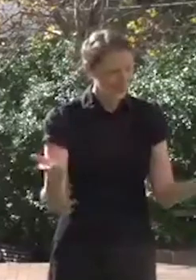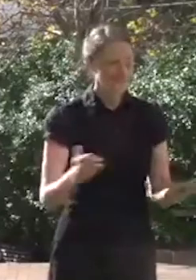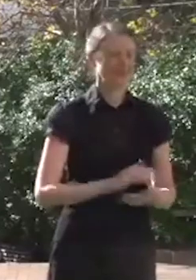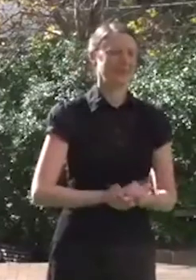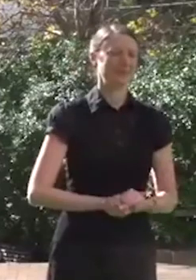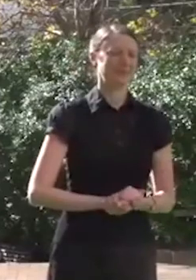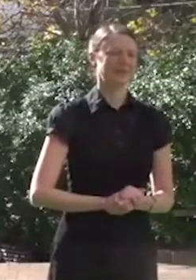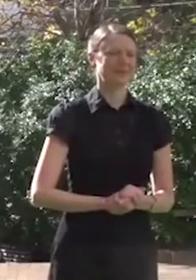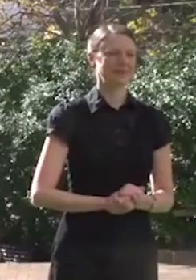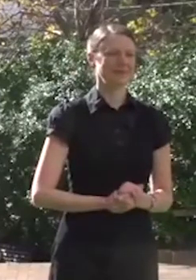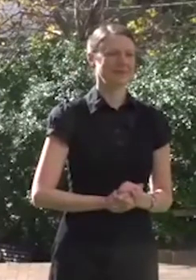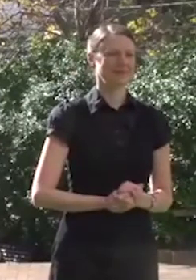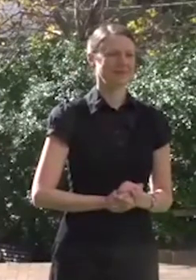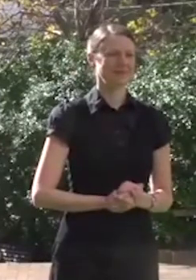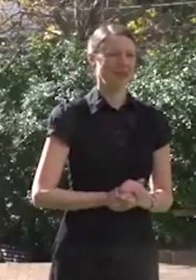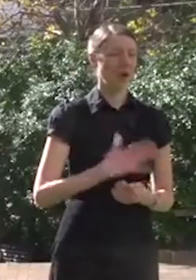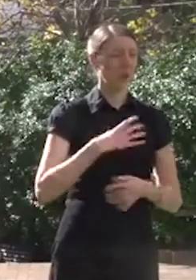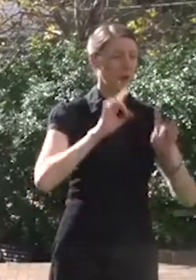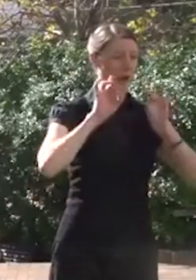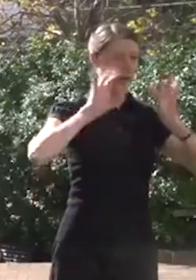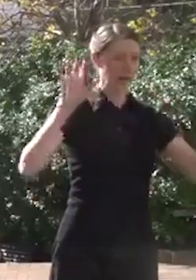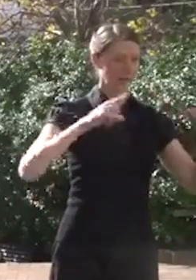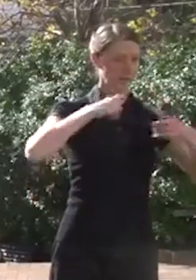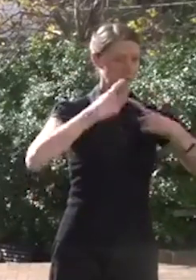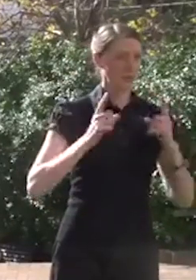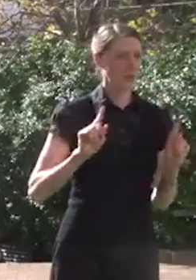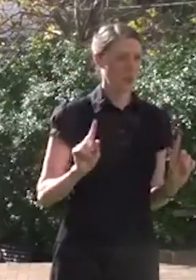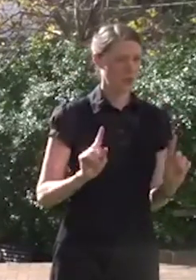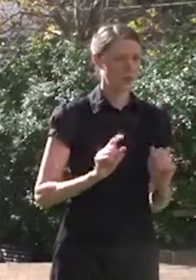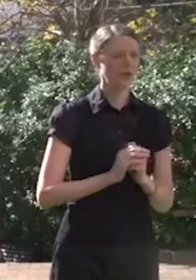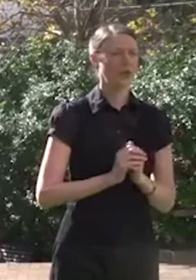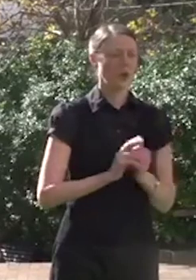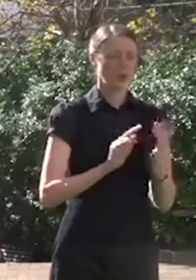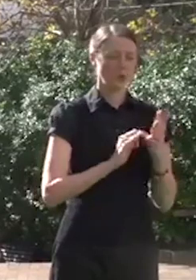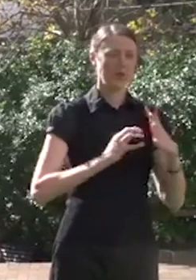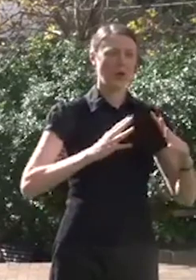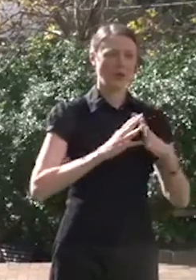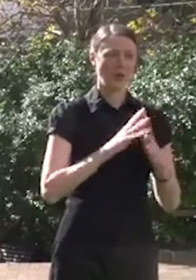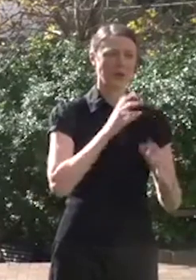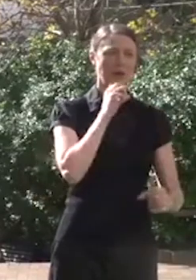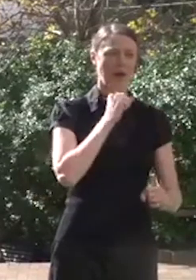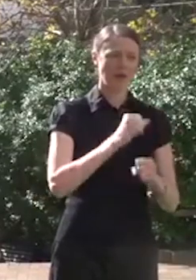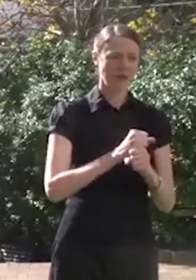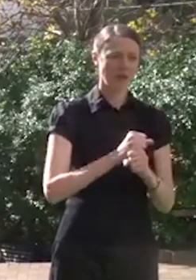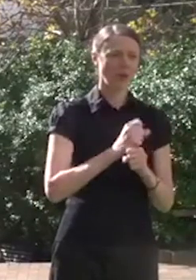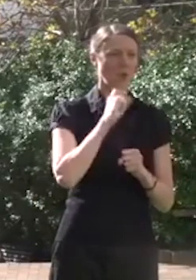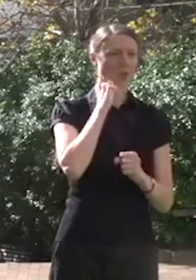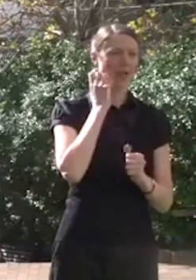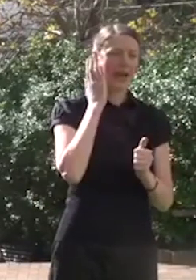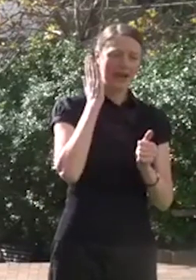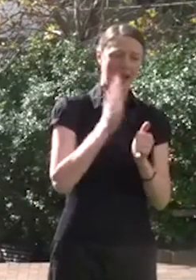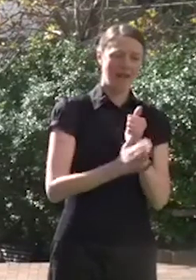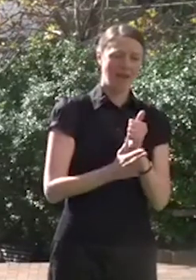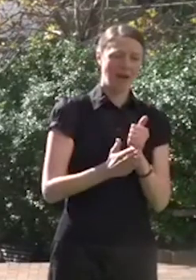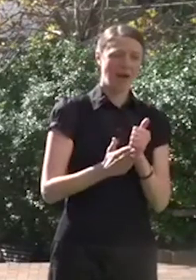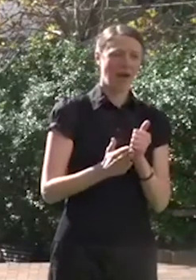I make one thing abundantly clear. The New South Wales Government would never ever give the green light to thousands of